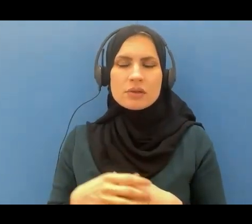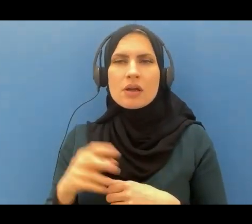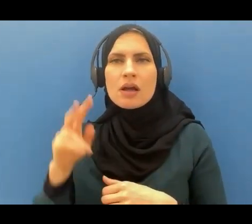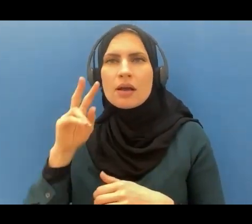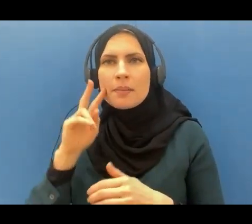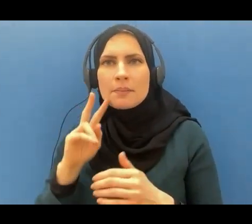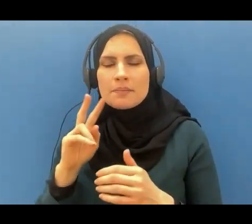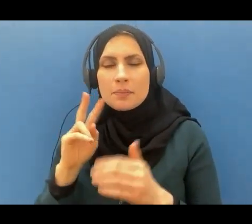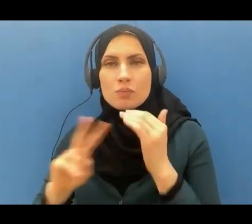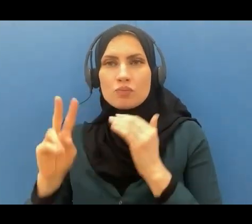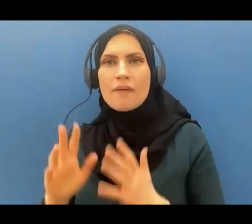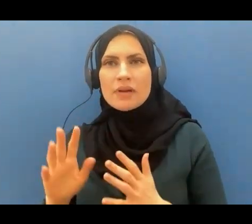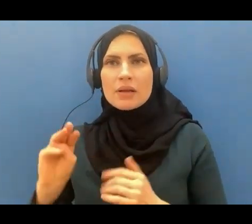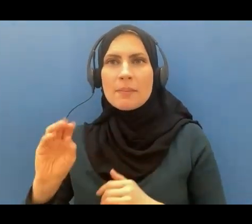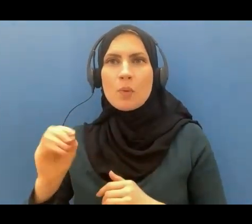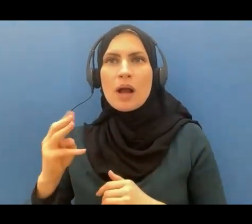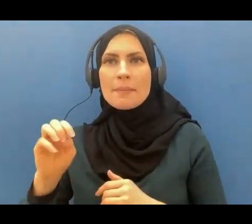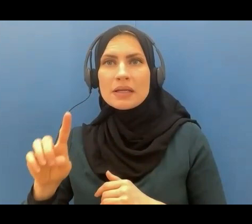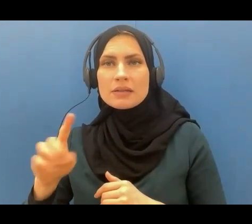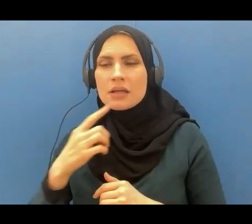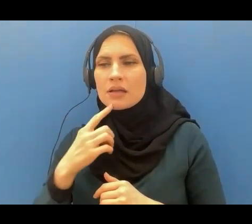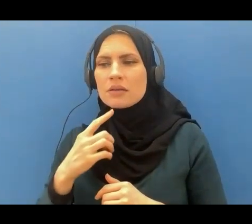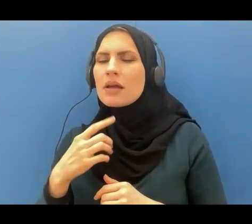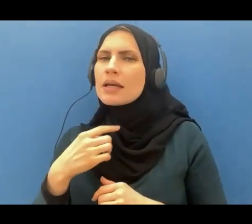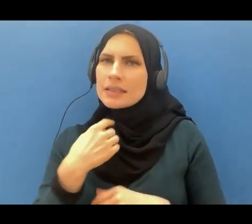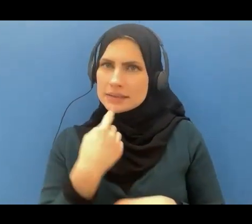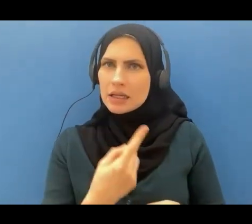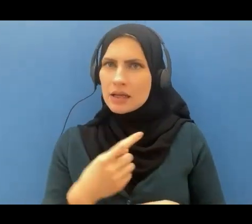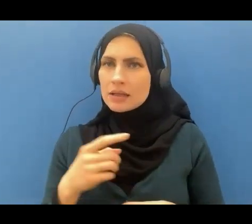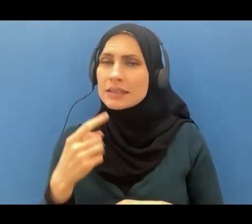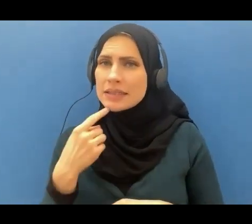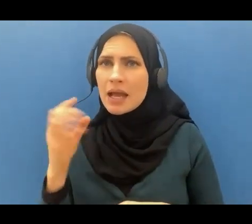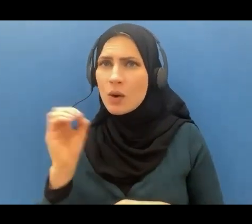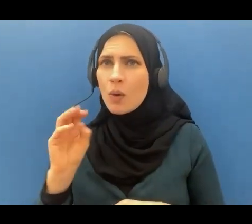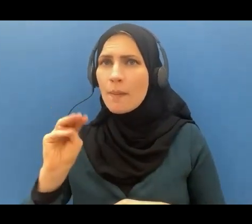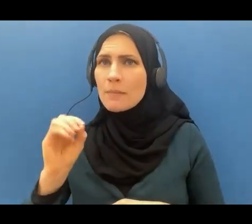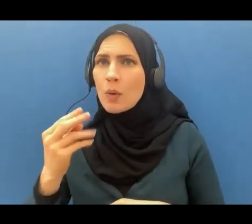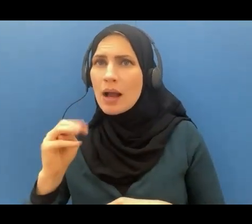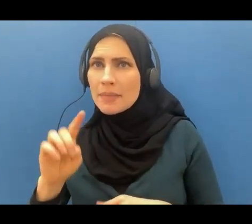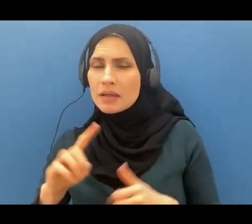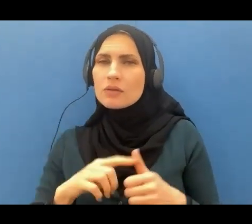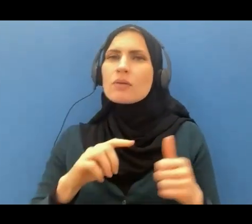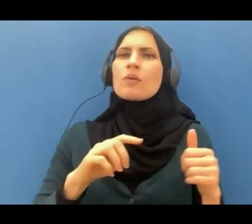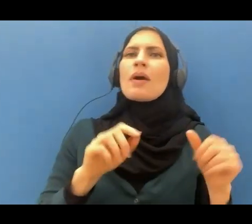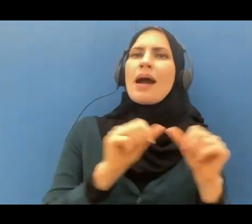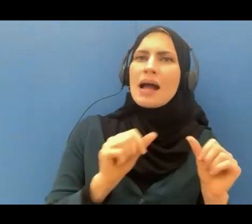meaning to the polytheists the idol worshippers the pagans all the disbelievers